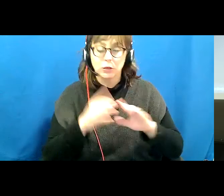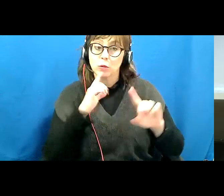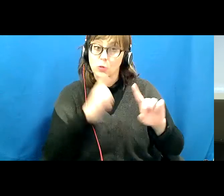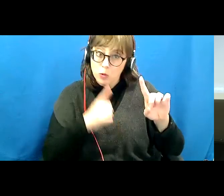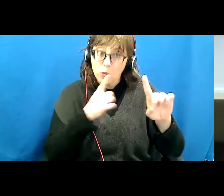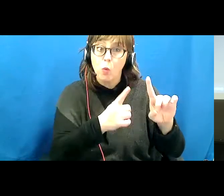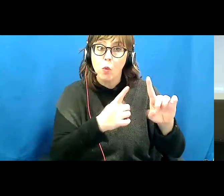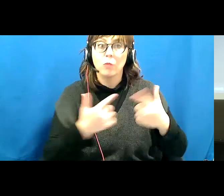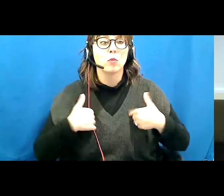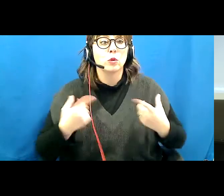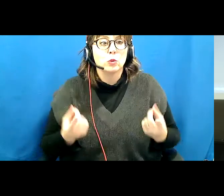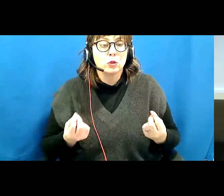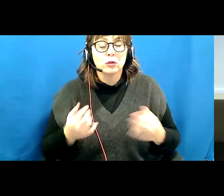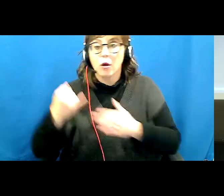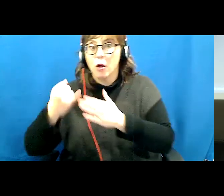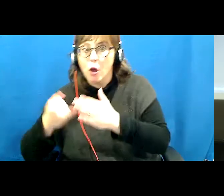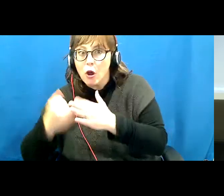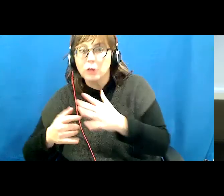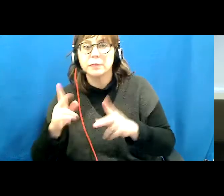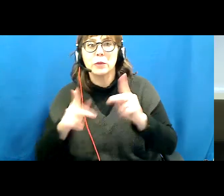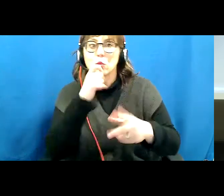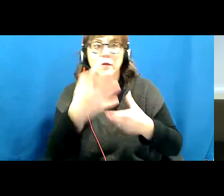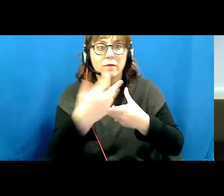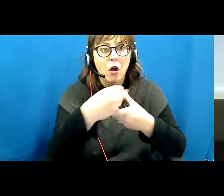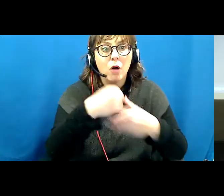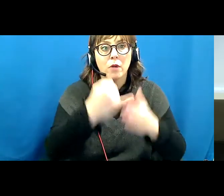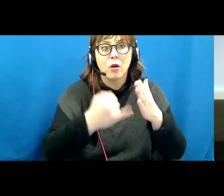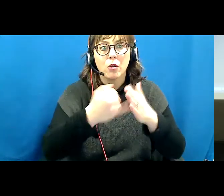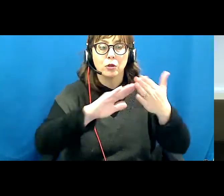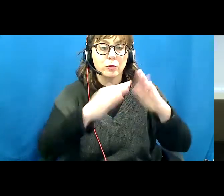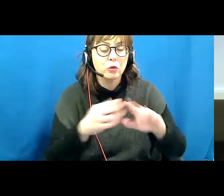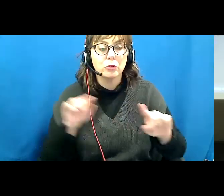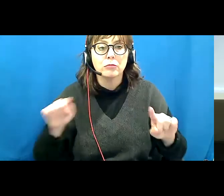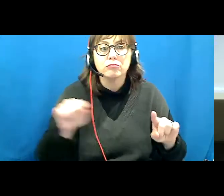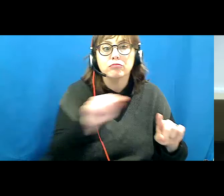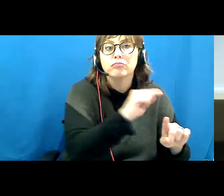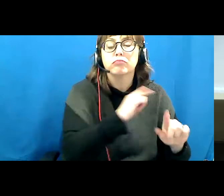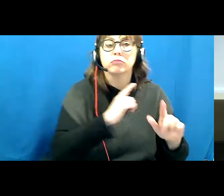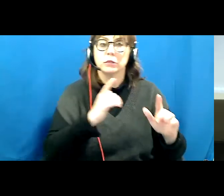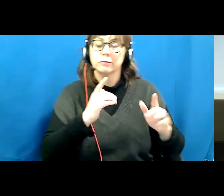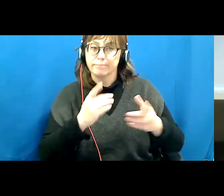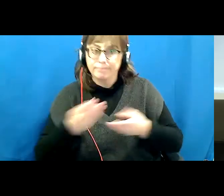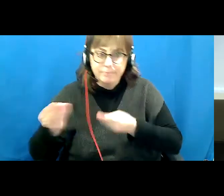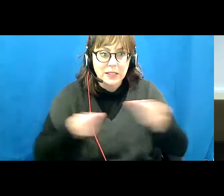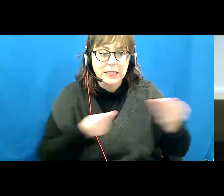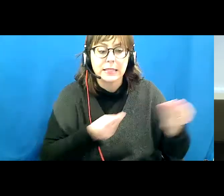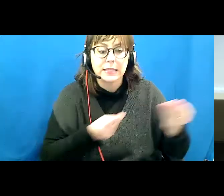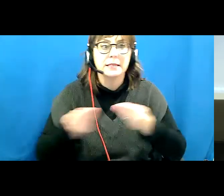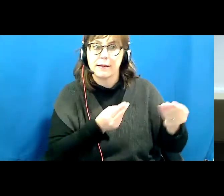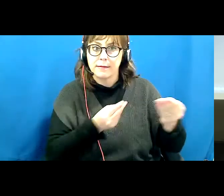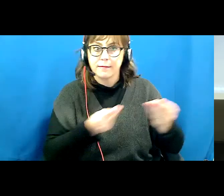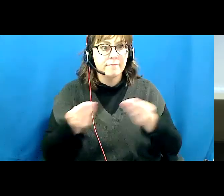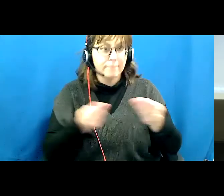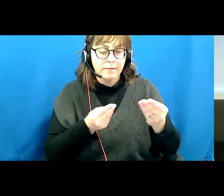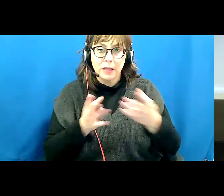network of artists and stakeholders from both the arts and disability communities that